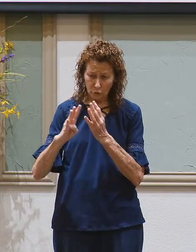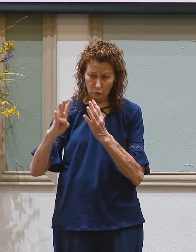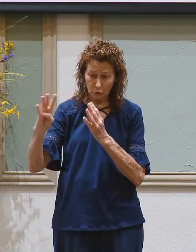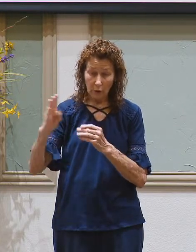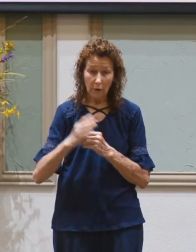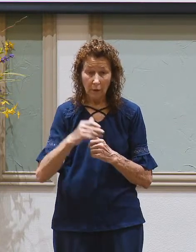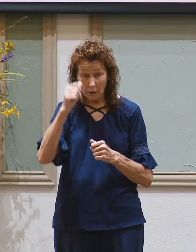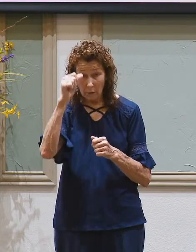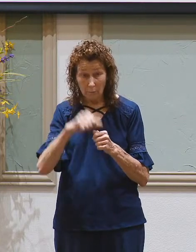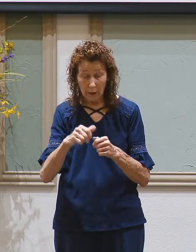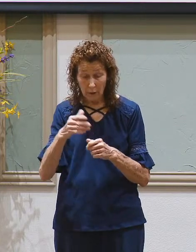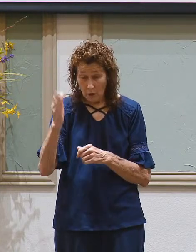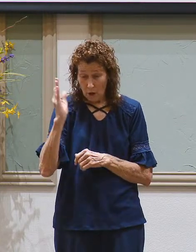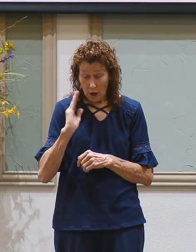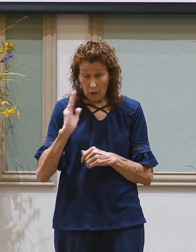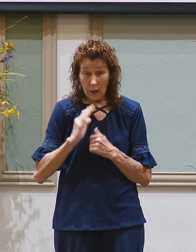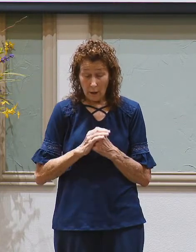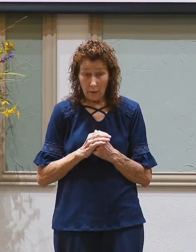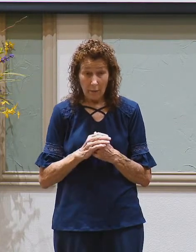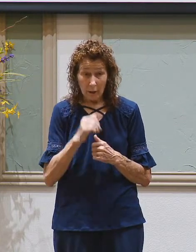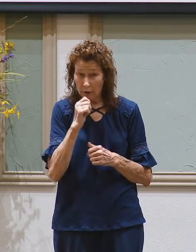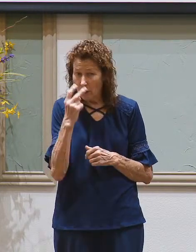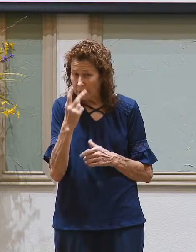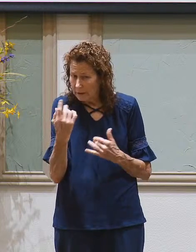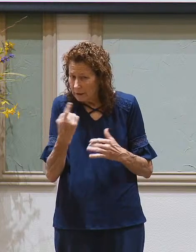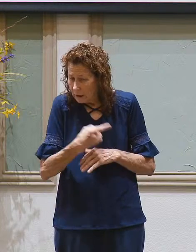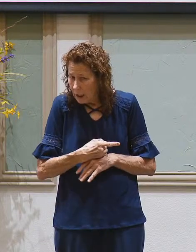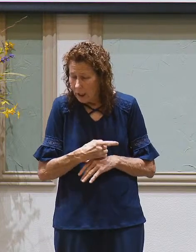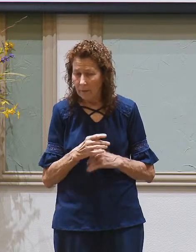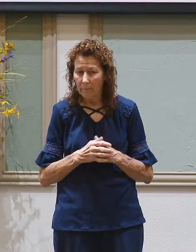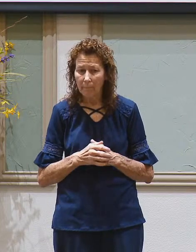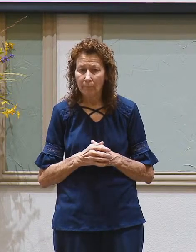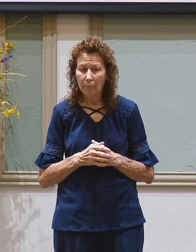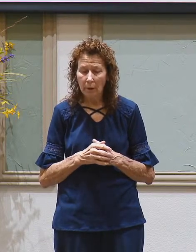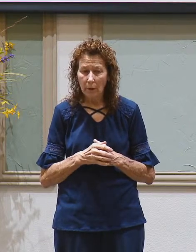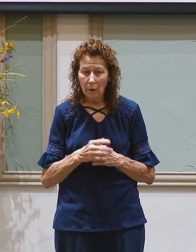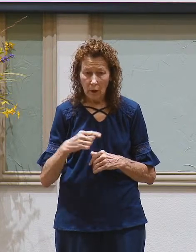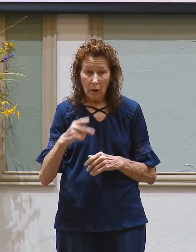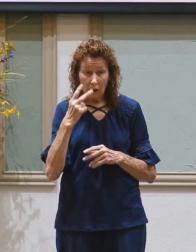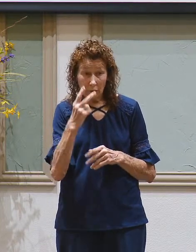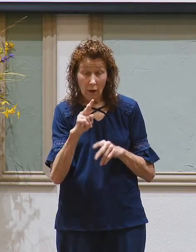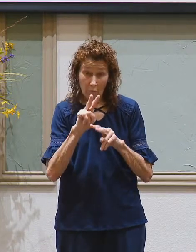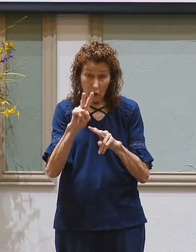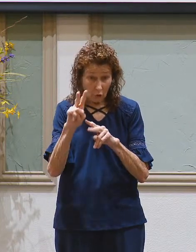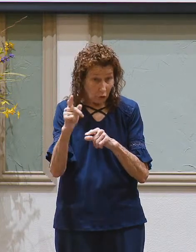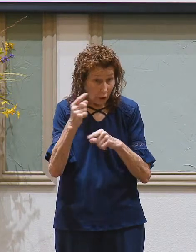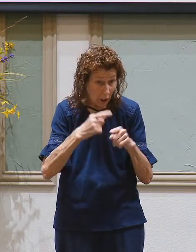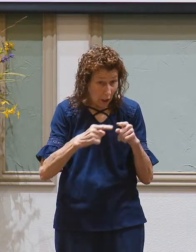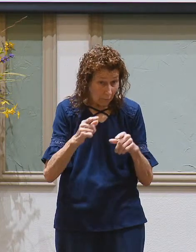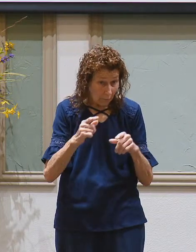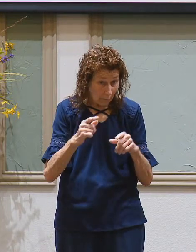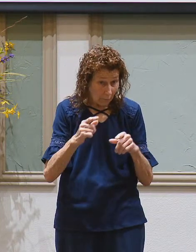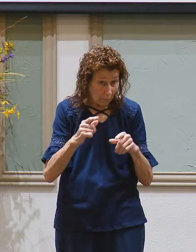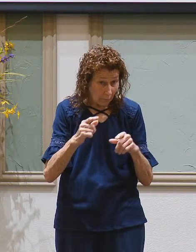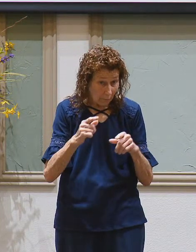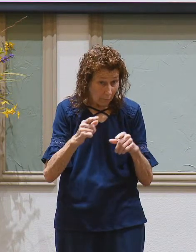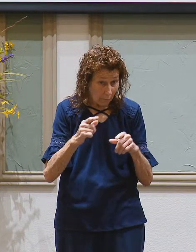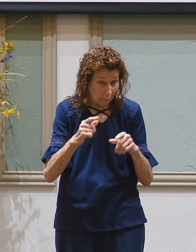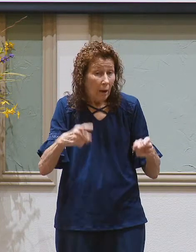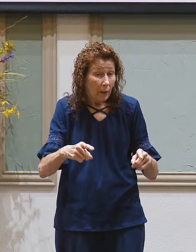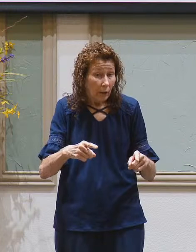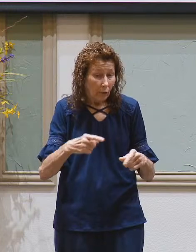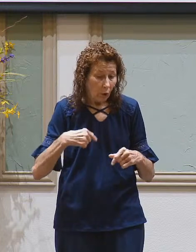Now, you remember that back in the good old days, you don't see it much anymore. When we saw a funeral procession coming, and we're driving our car, what do we do?